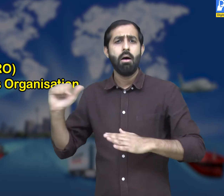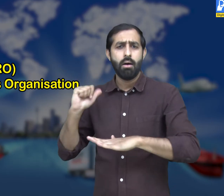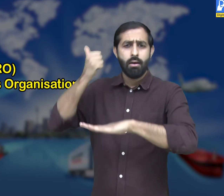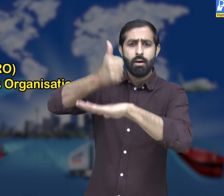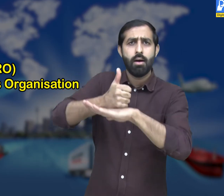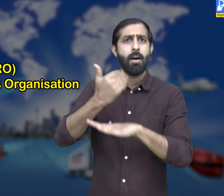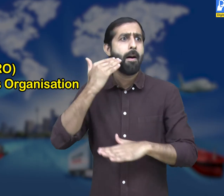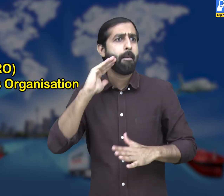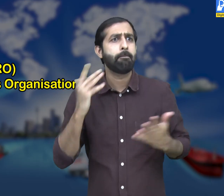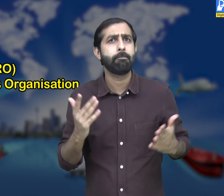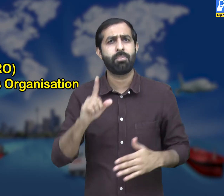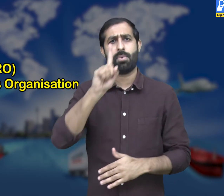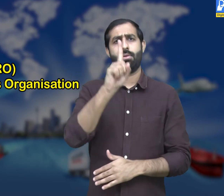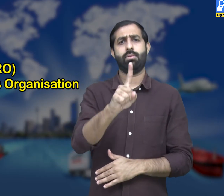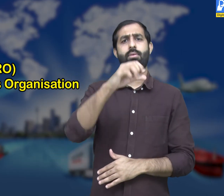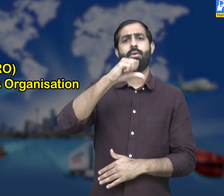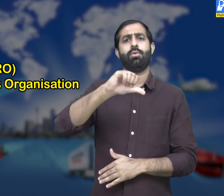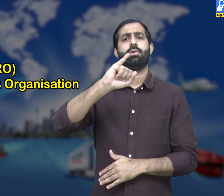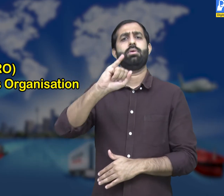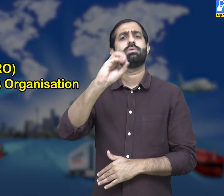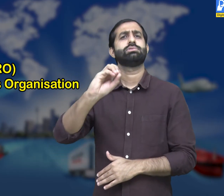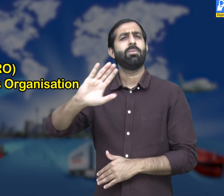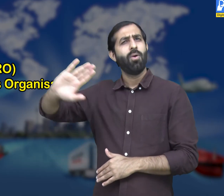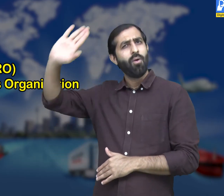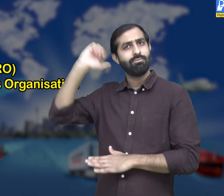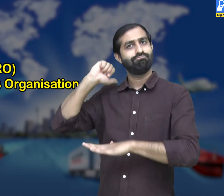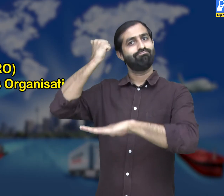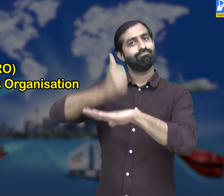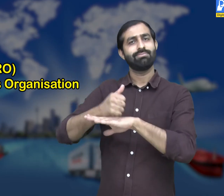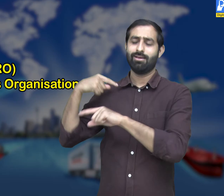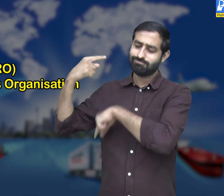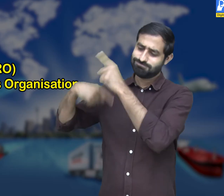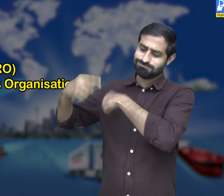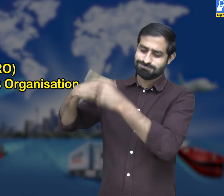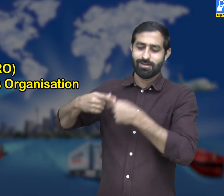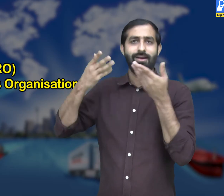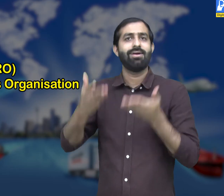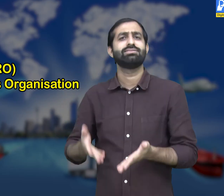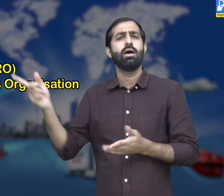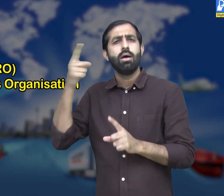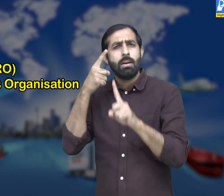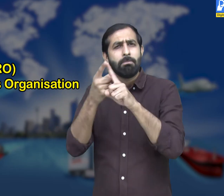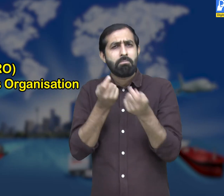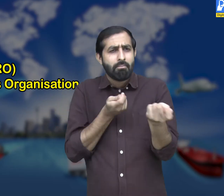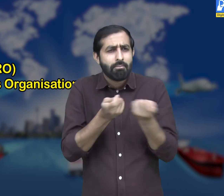Border Roads organization was established in the year 1960. It